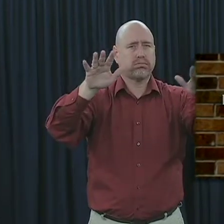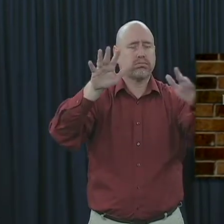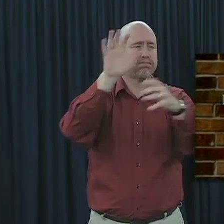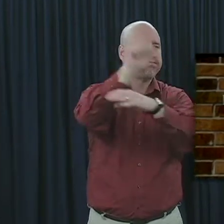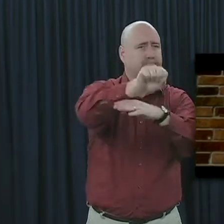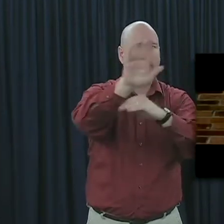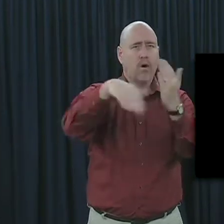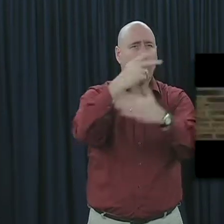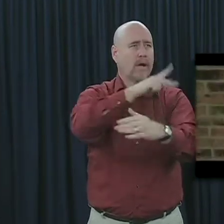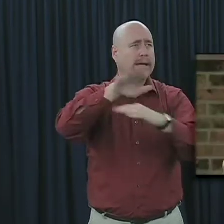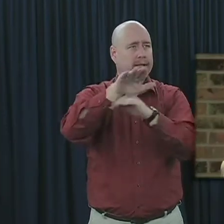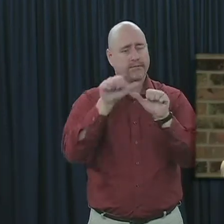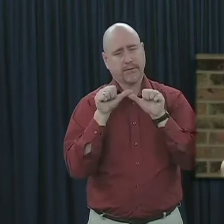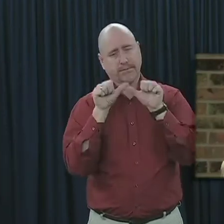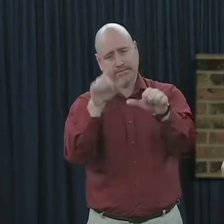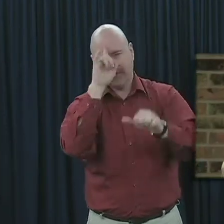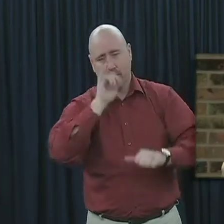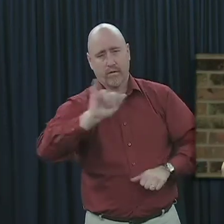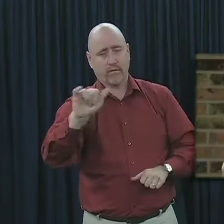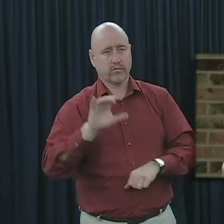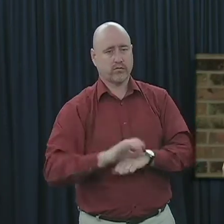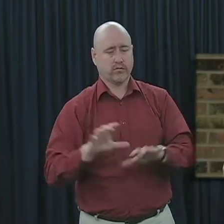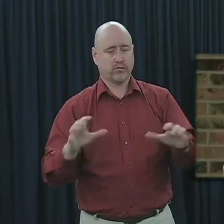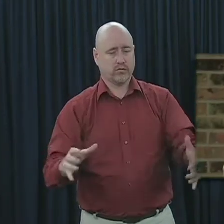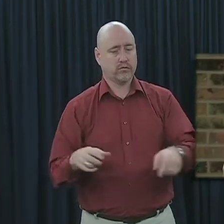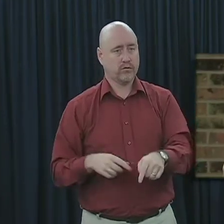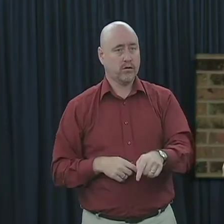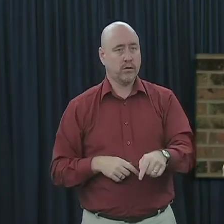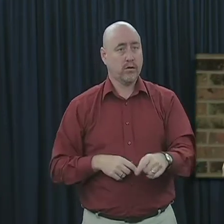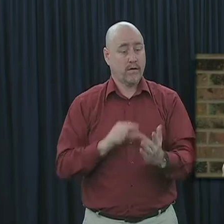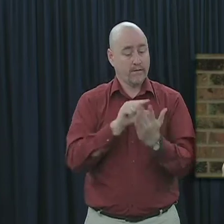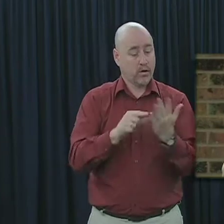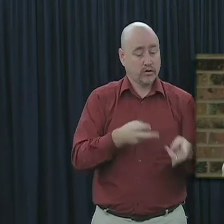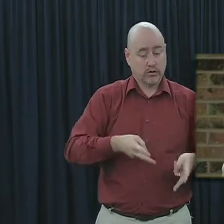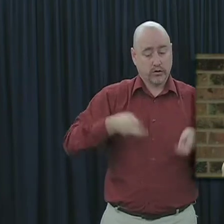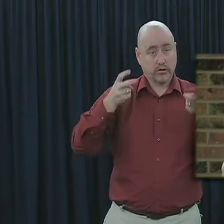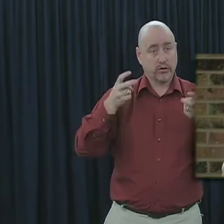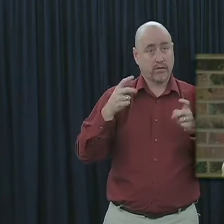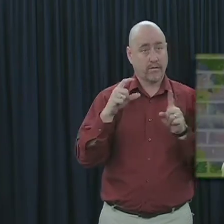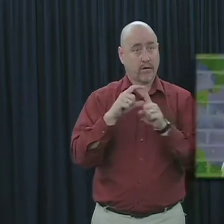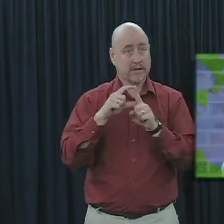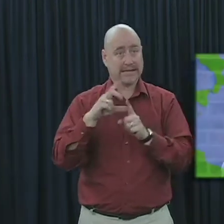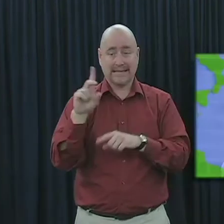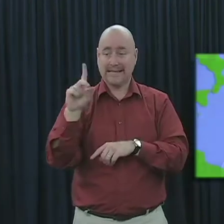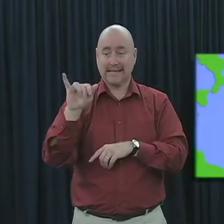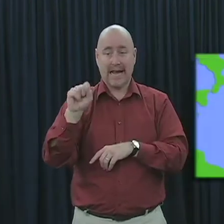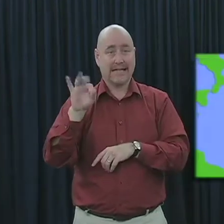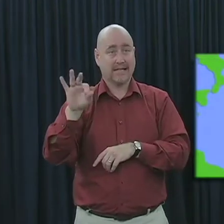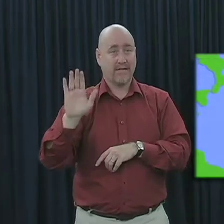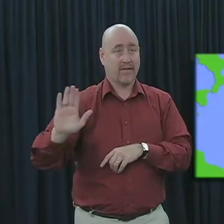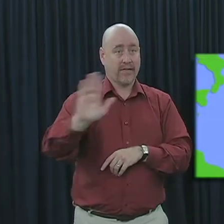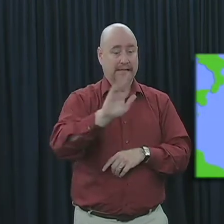forever. From the context of this passage, we learn that this phrase in the days of these kings